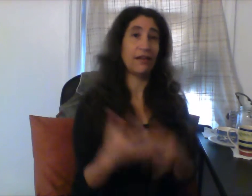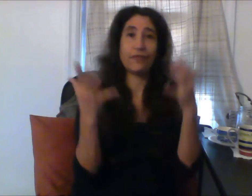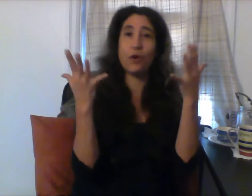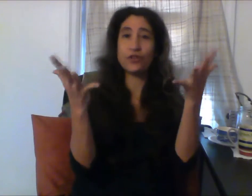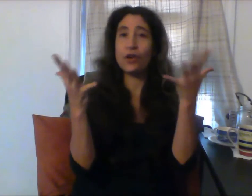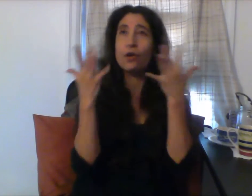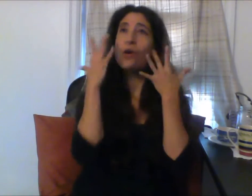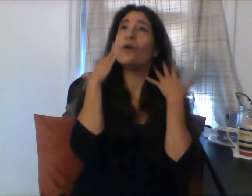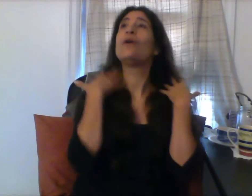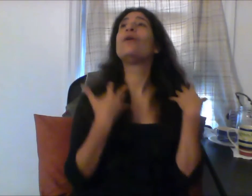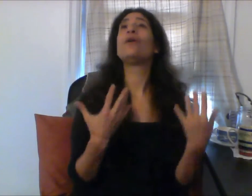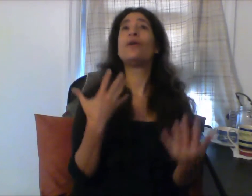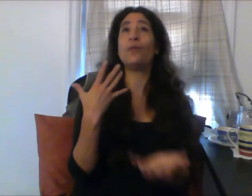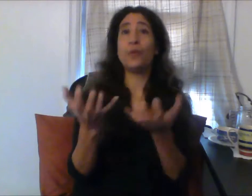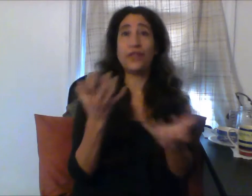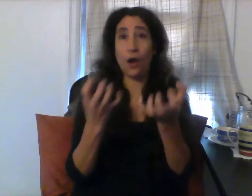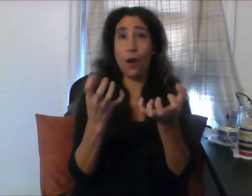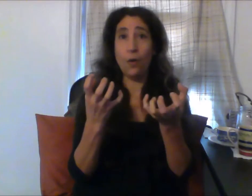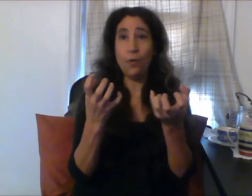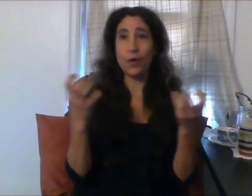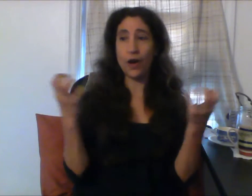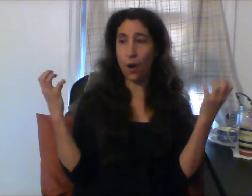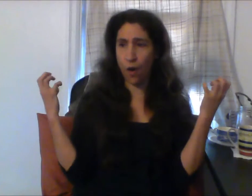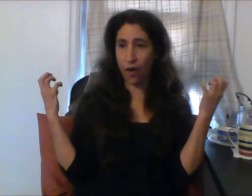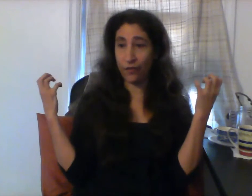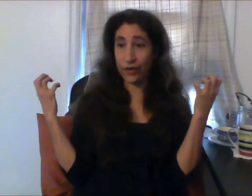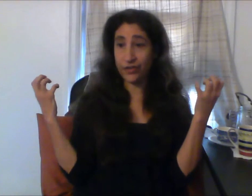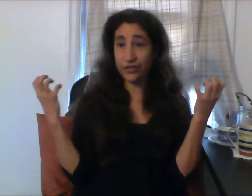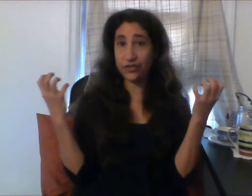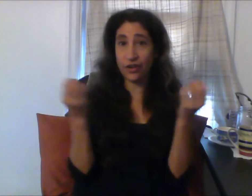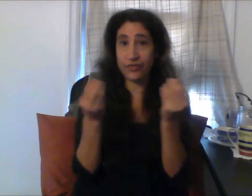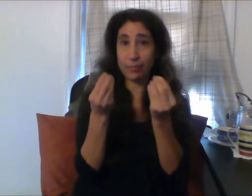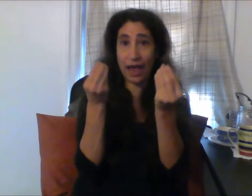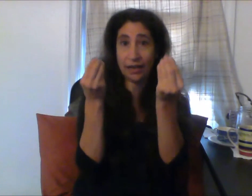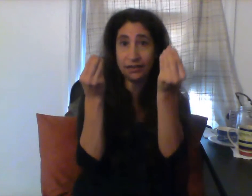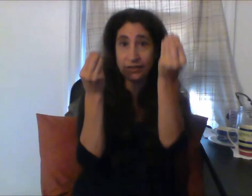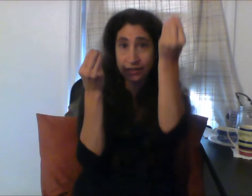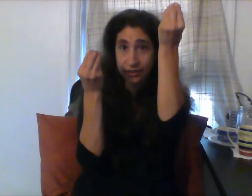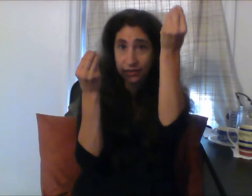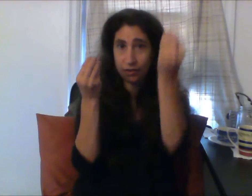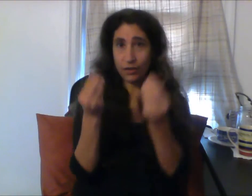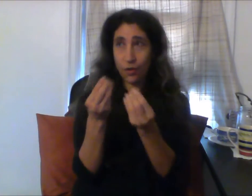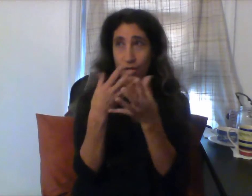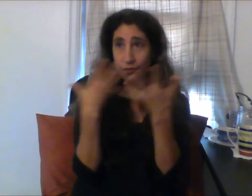of course, we know what horrors of the past, all